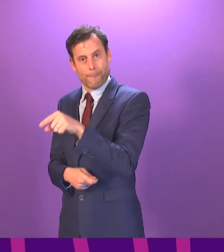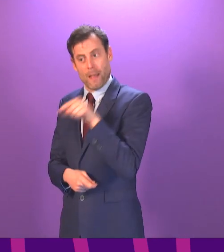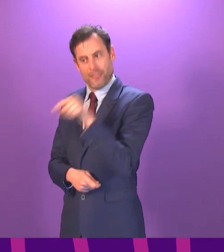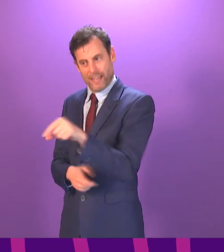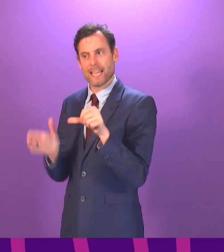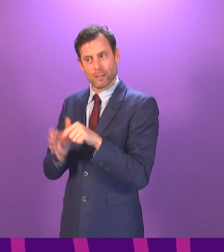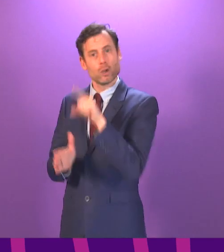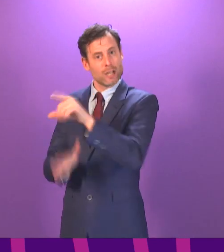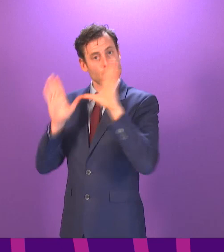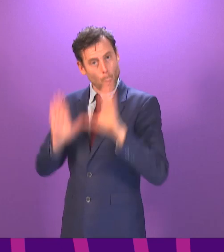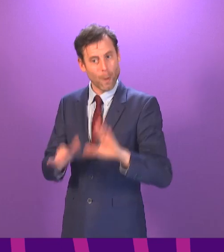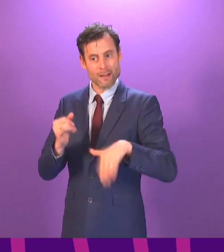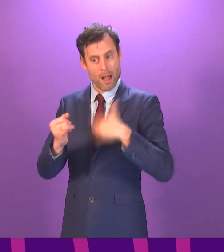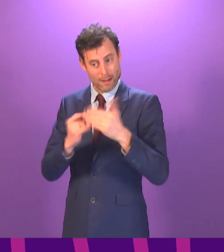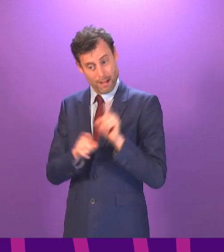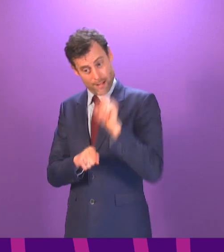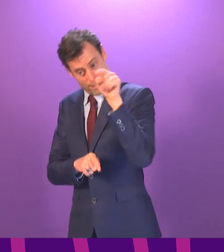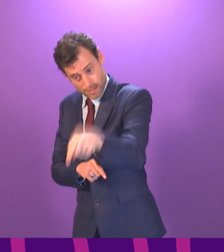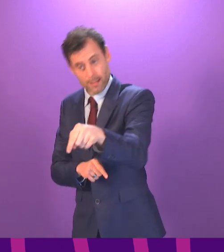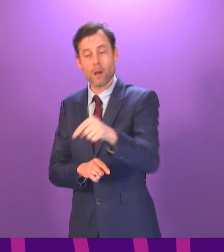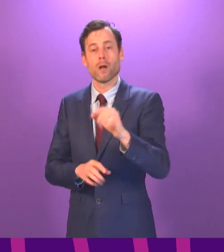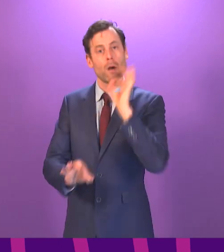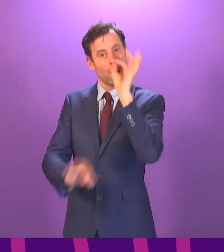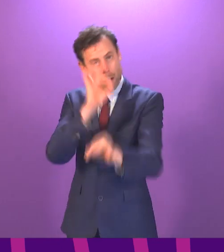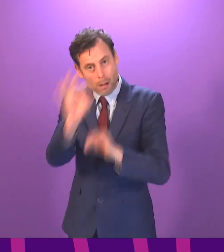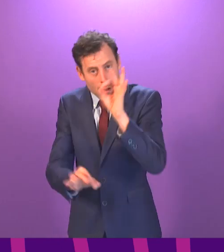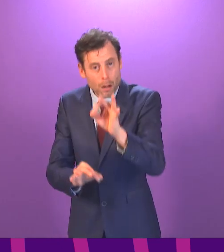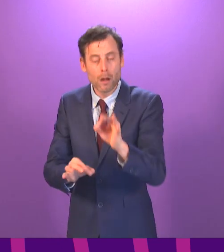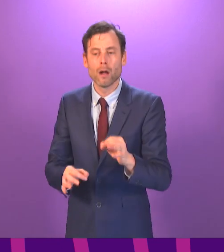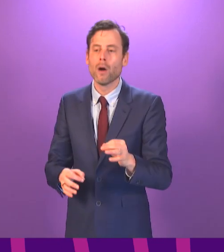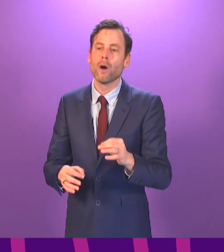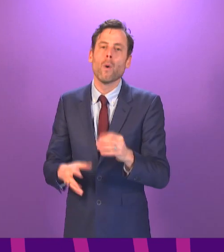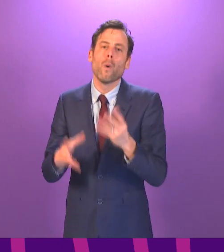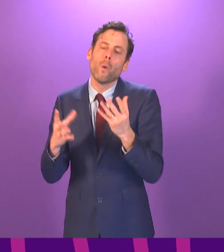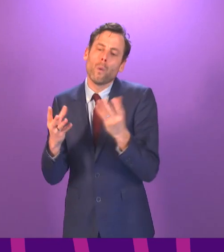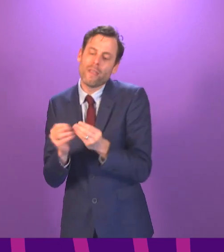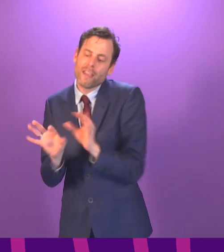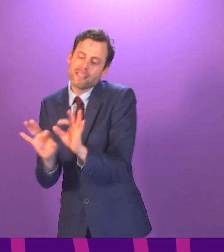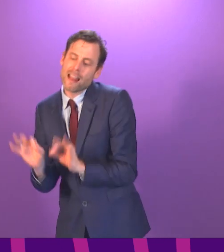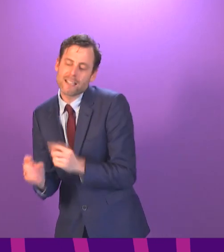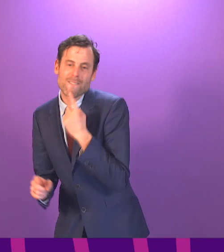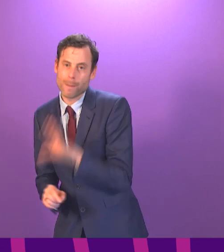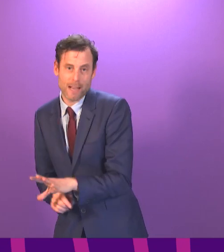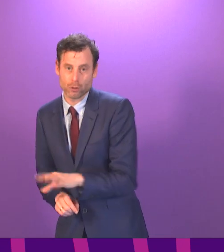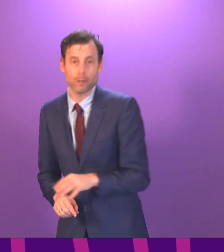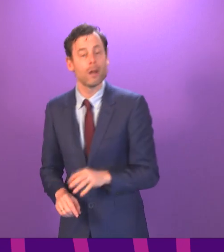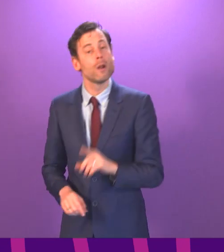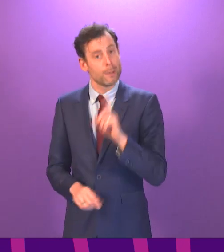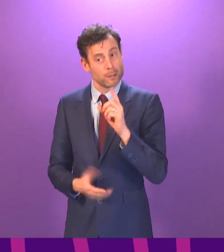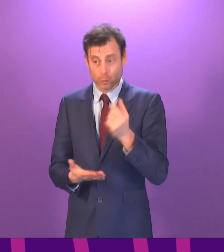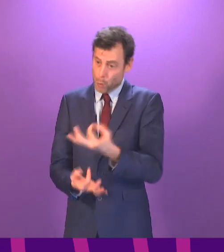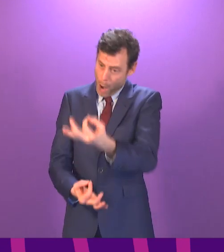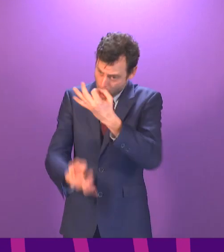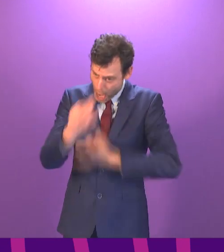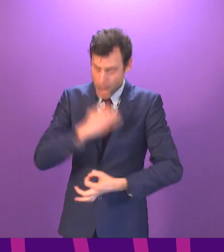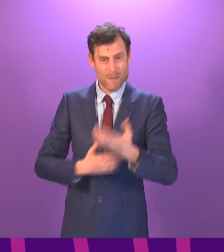the opportunity in proper full session, not just with selective bits of it, but in the whole course of this, to ask me